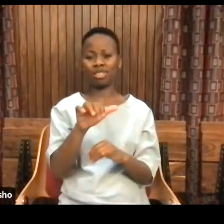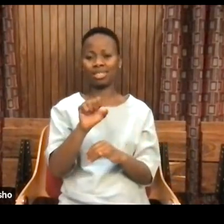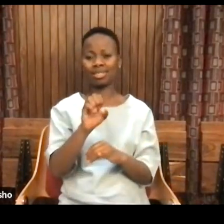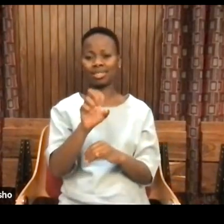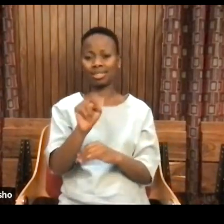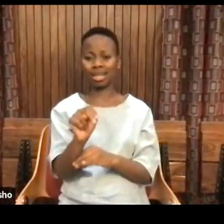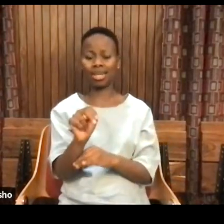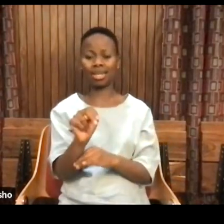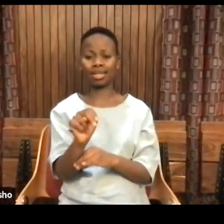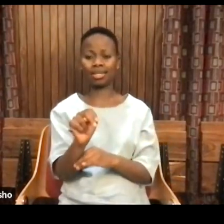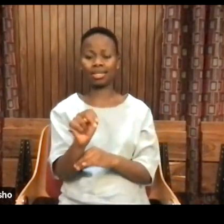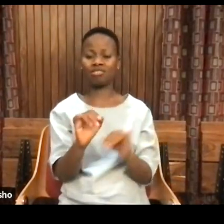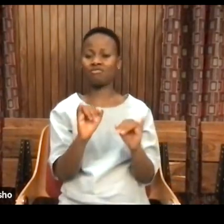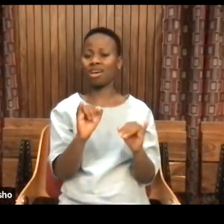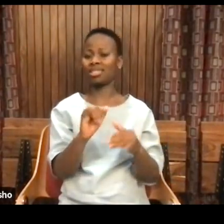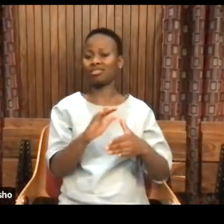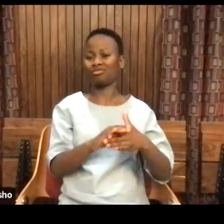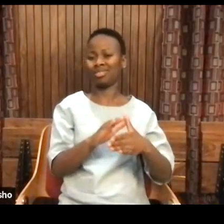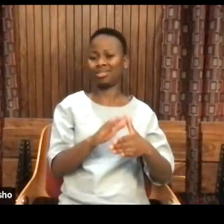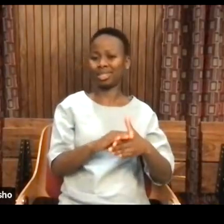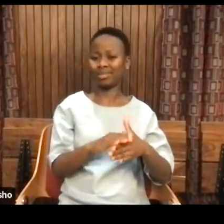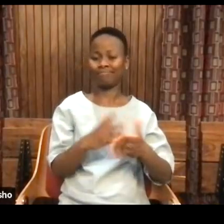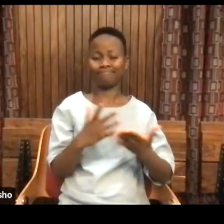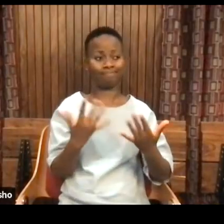it leads to this problem.